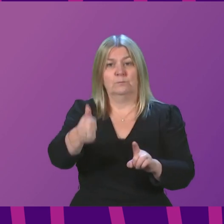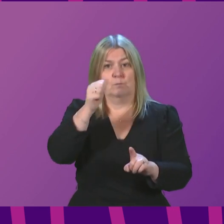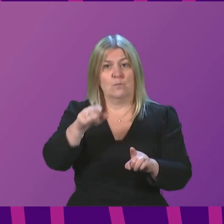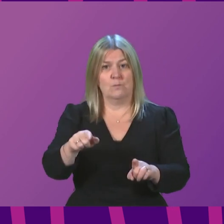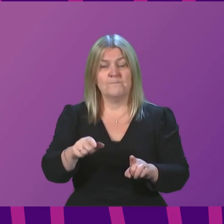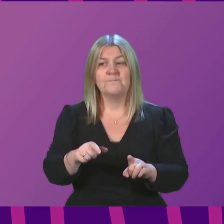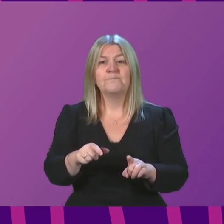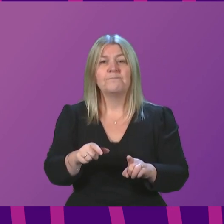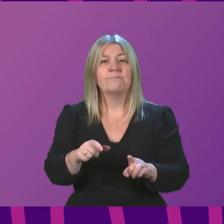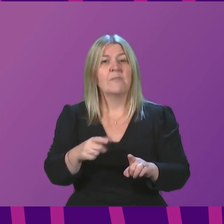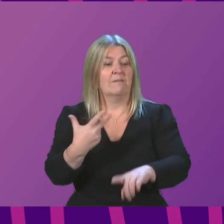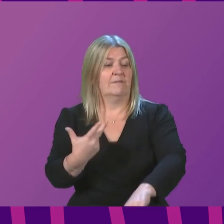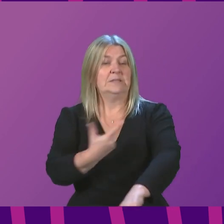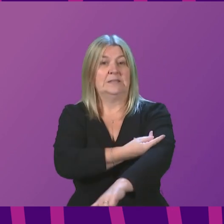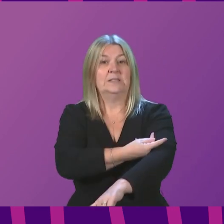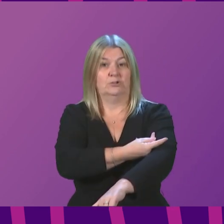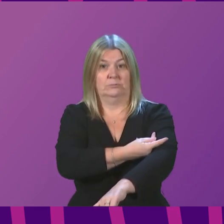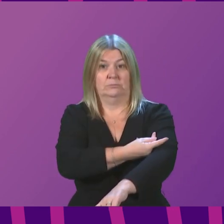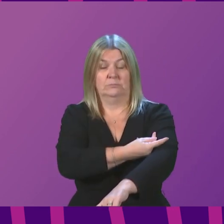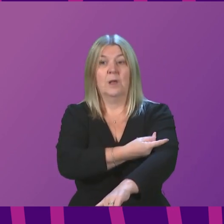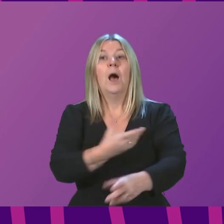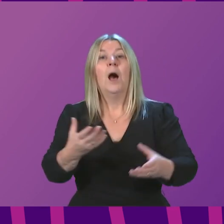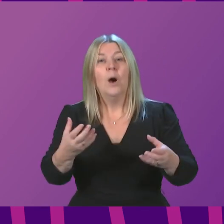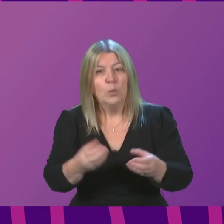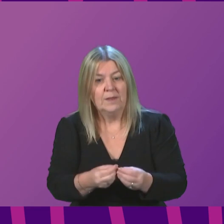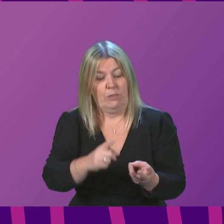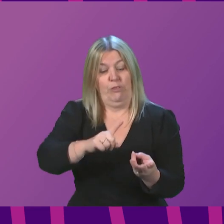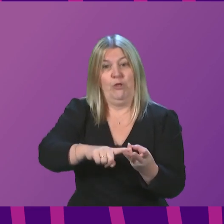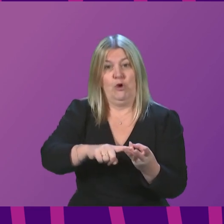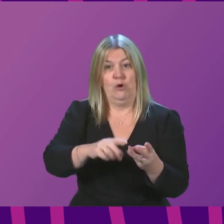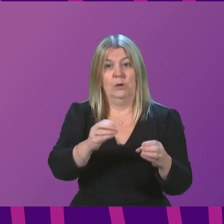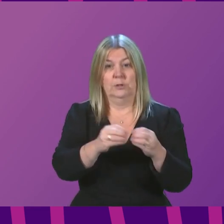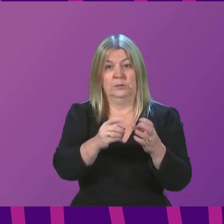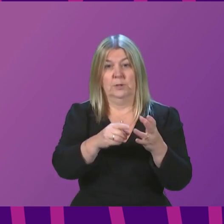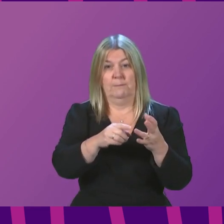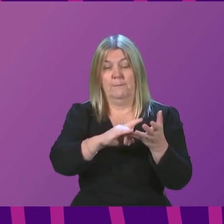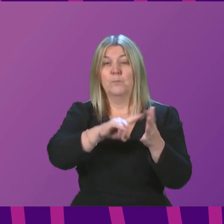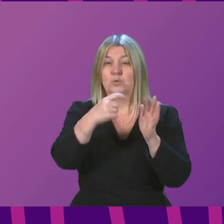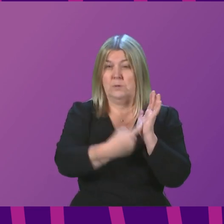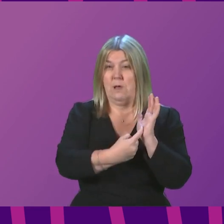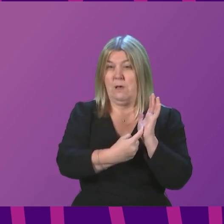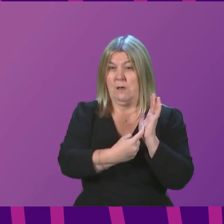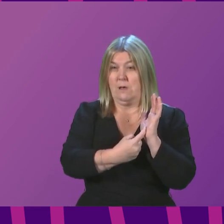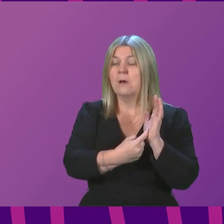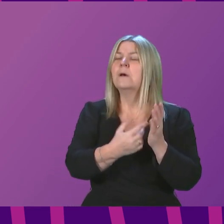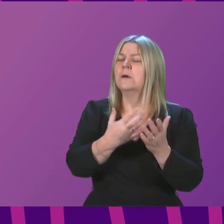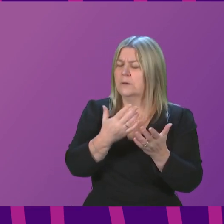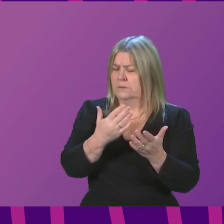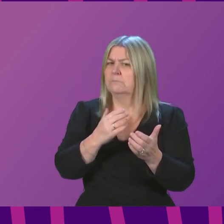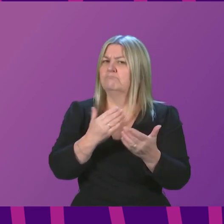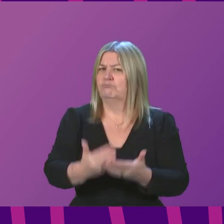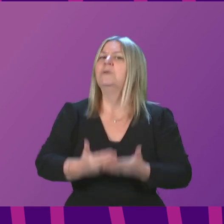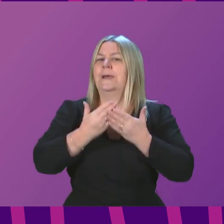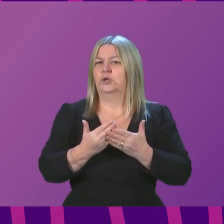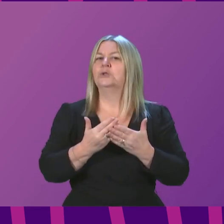we know this already, that vaccination with a booster jag gives all of us significantly enhanced protection against